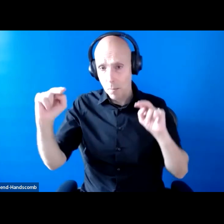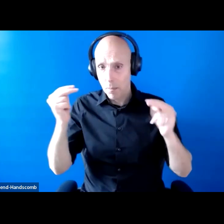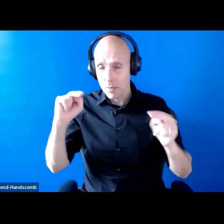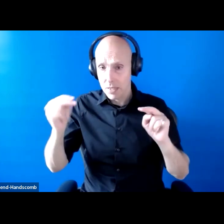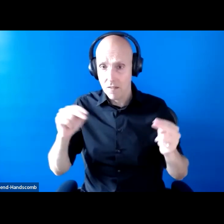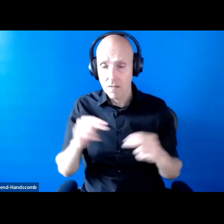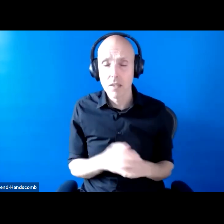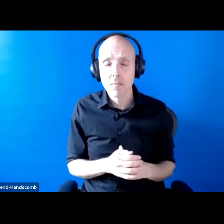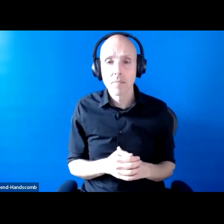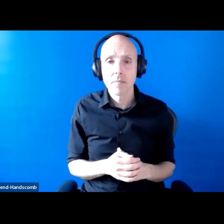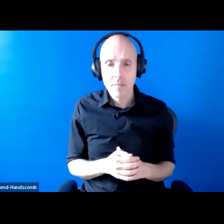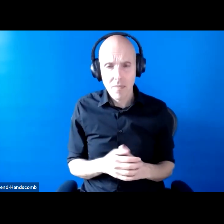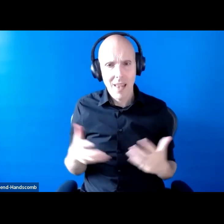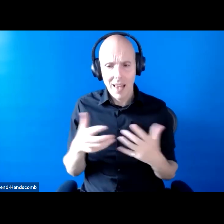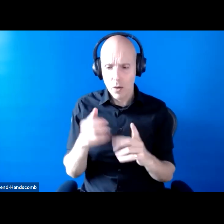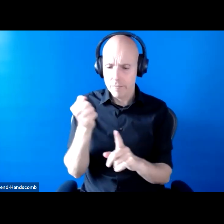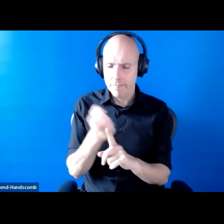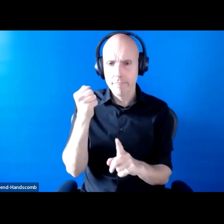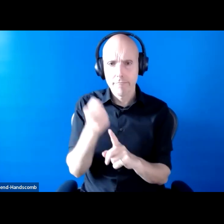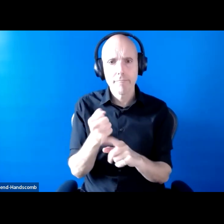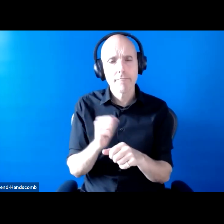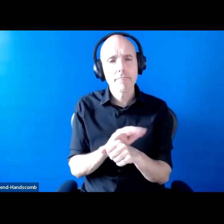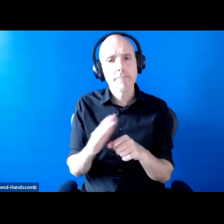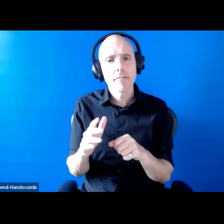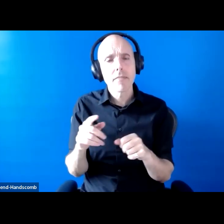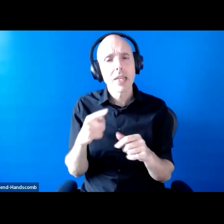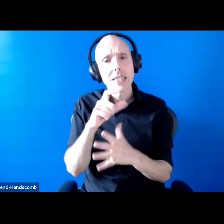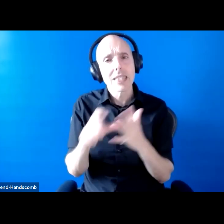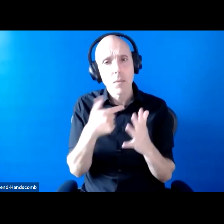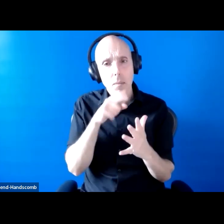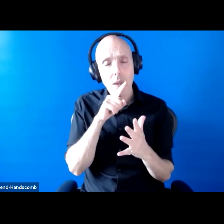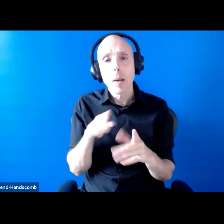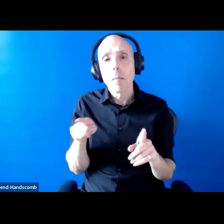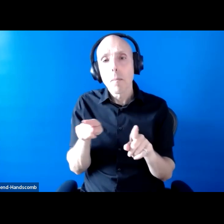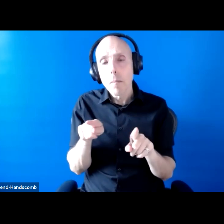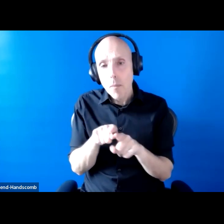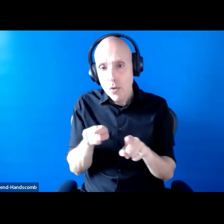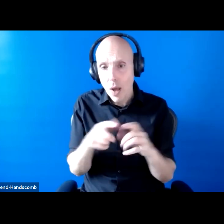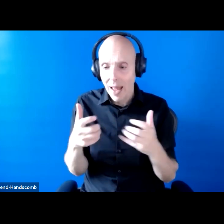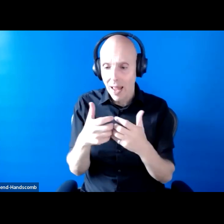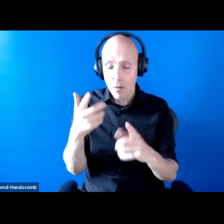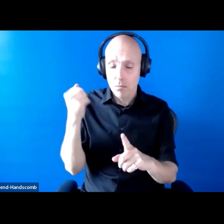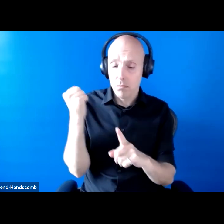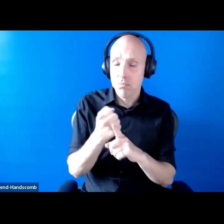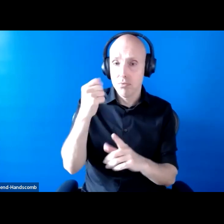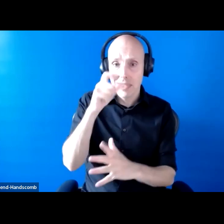impacted on disabled people, including the disproportionate nature of this impact and how this intersects with dimensions of poverty.